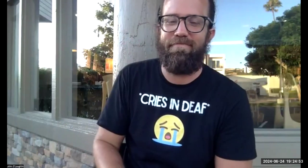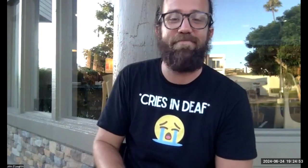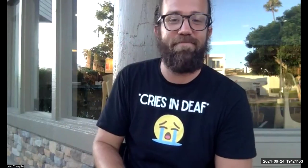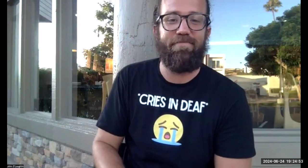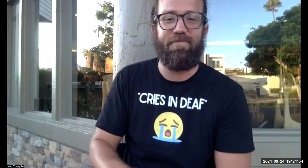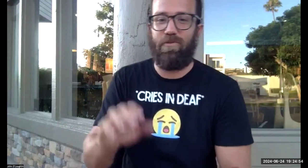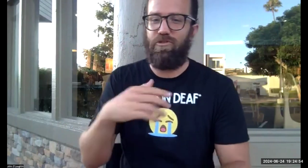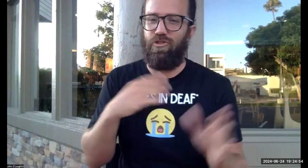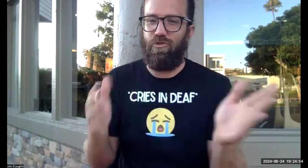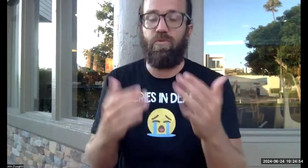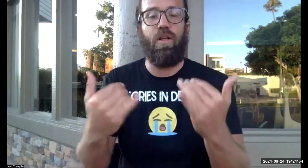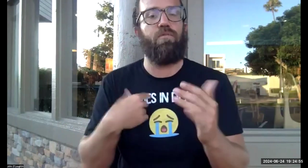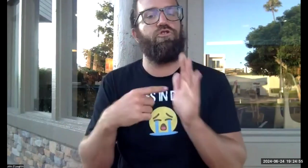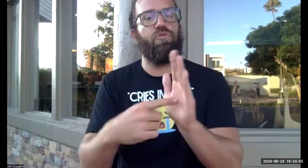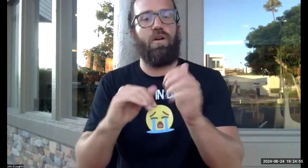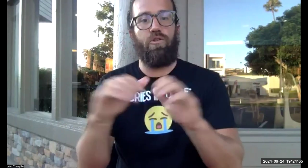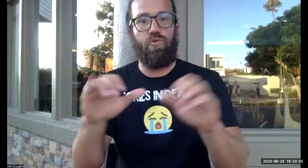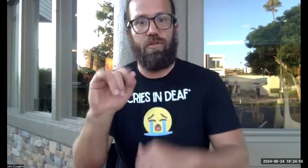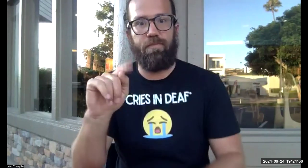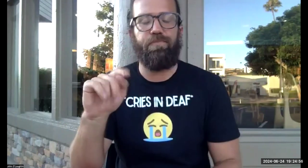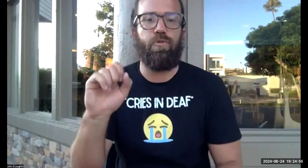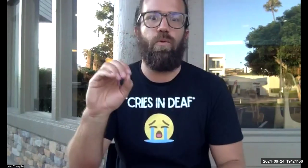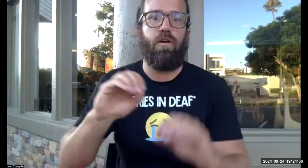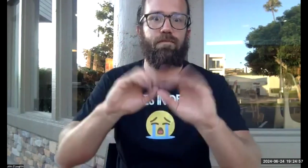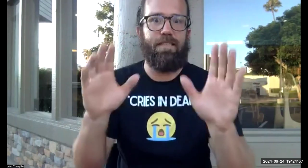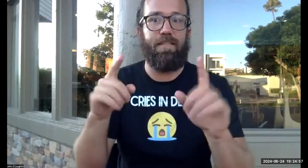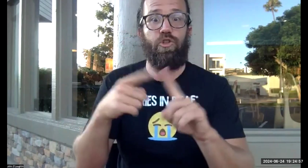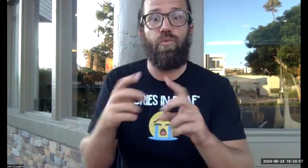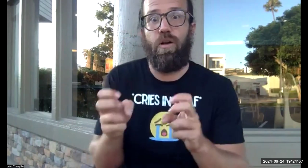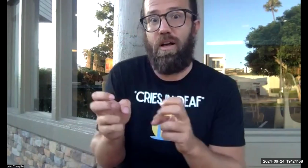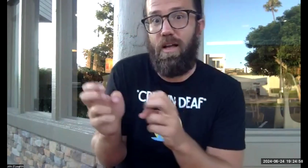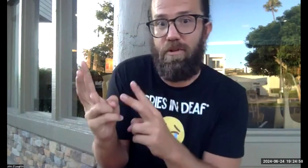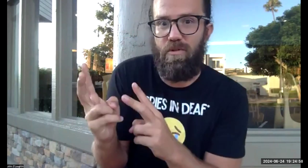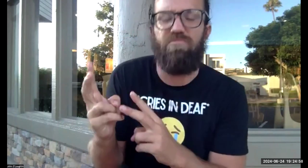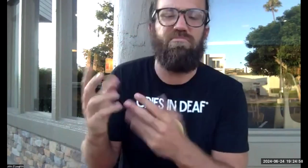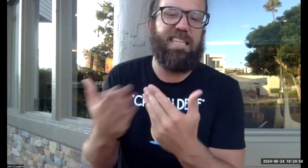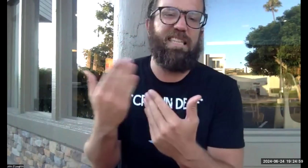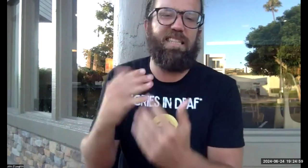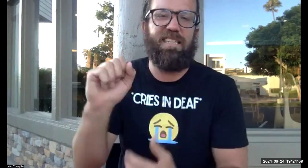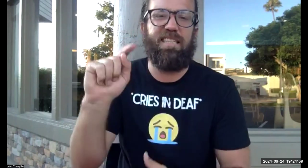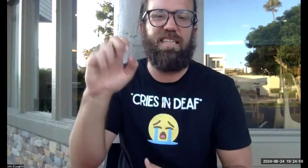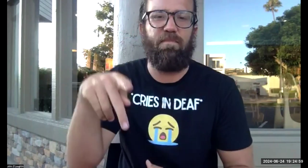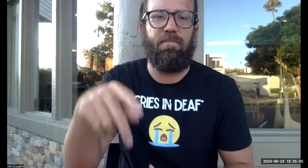can look back and see your progression of learning the language. So I'll show you how to do that. Obviously to upload,